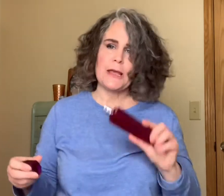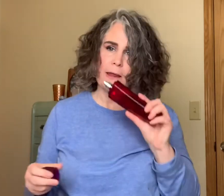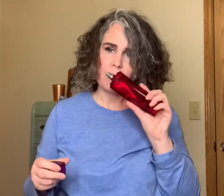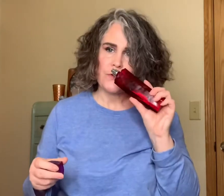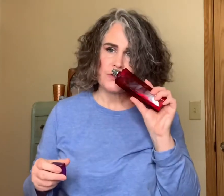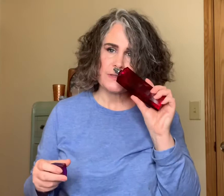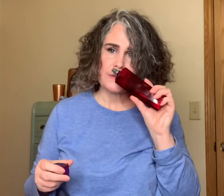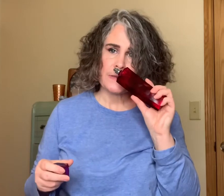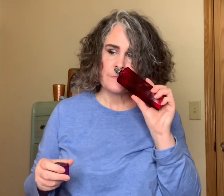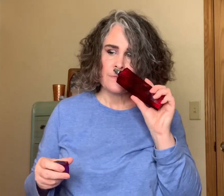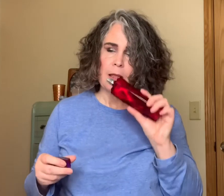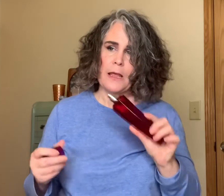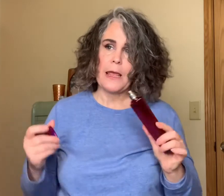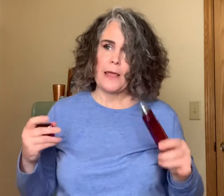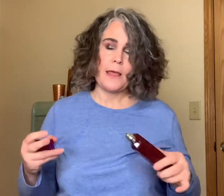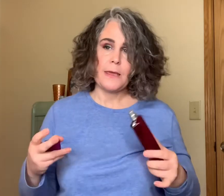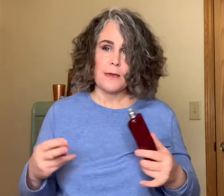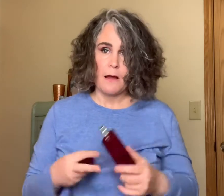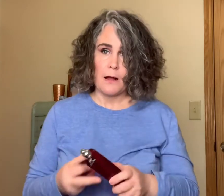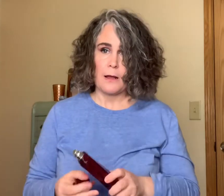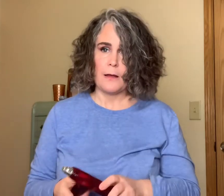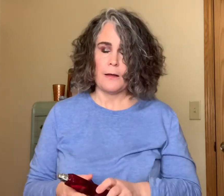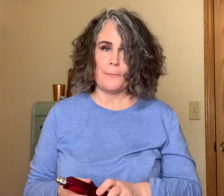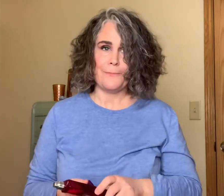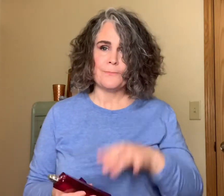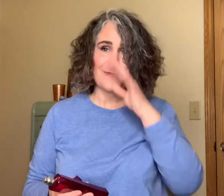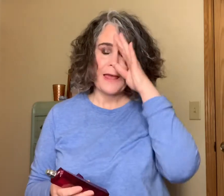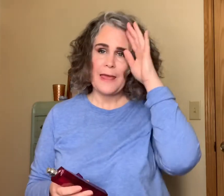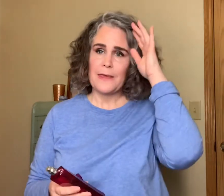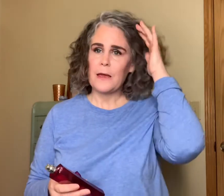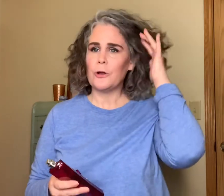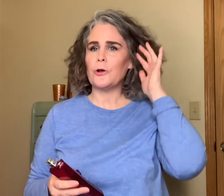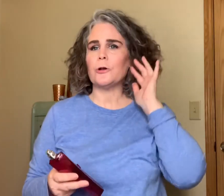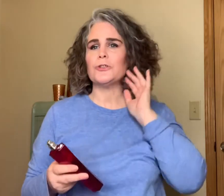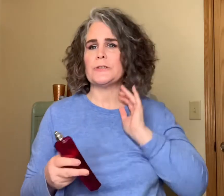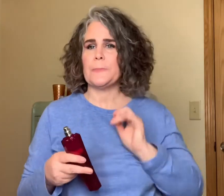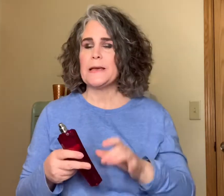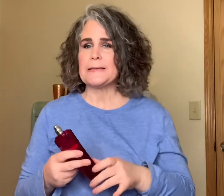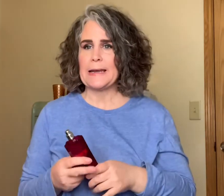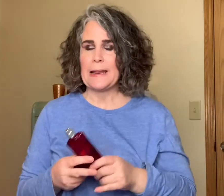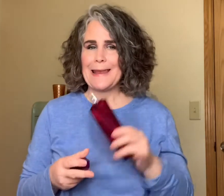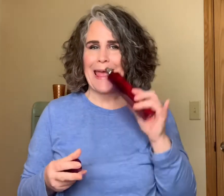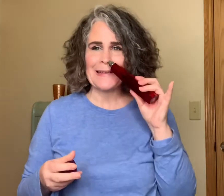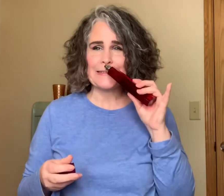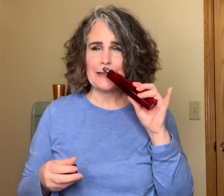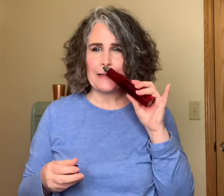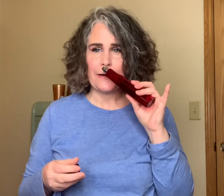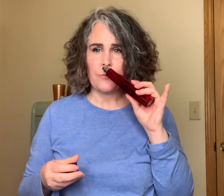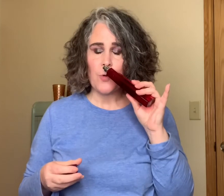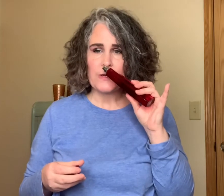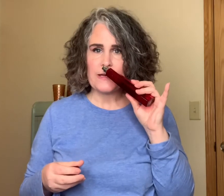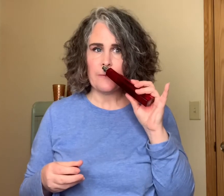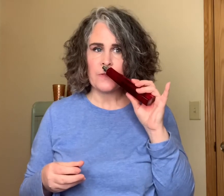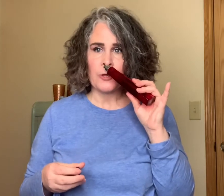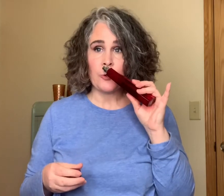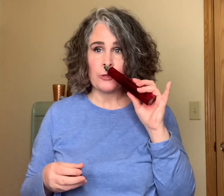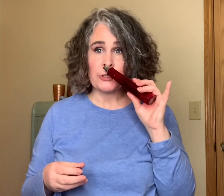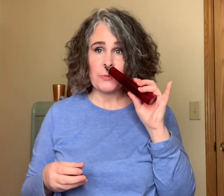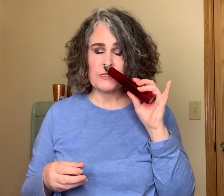versus a young um a young girl just because it has a little more depth to its